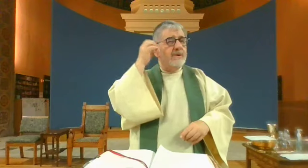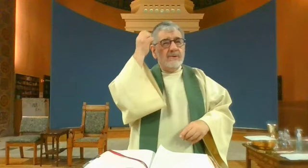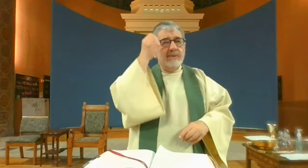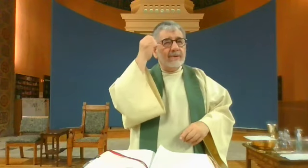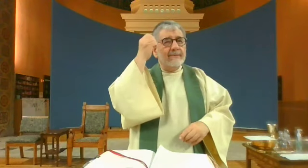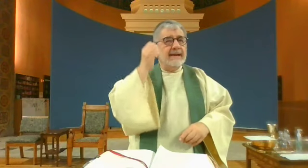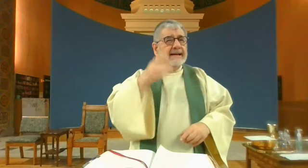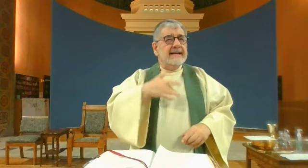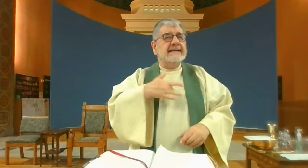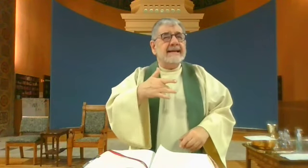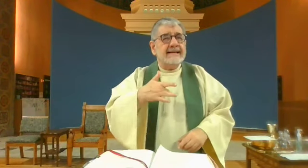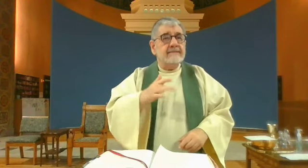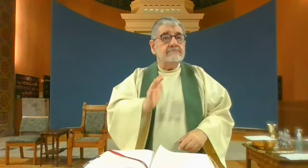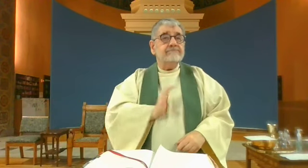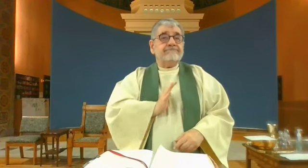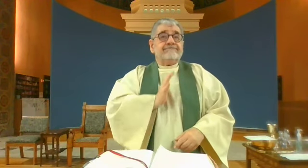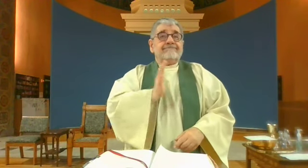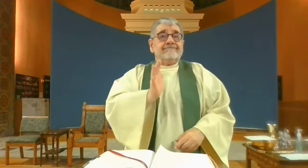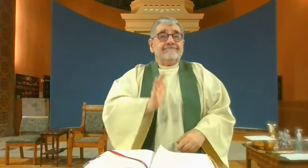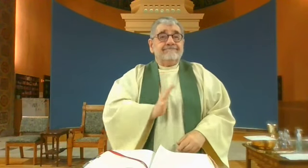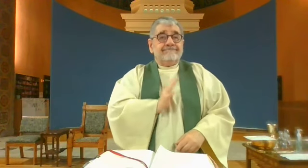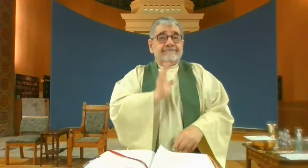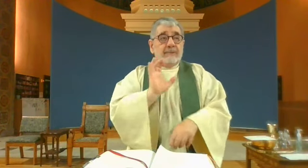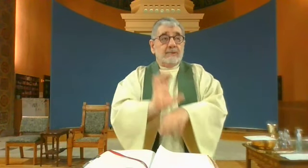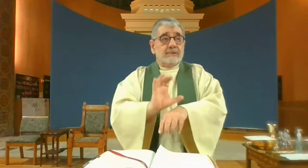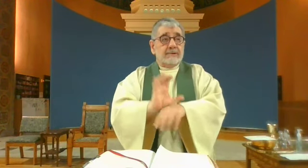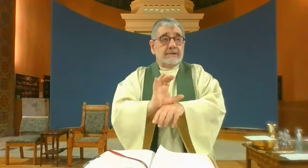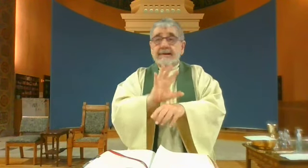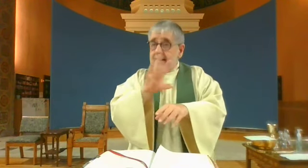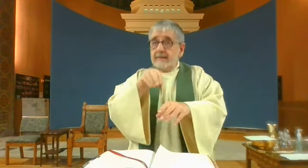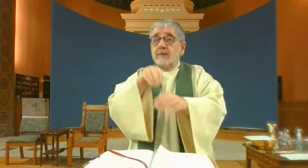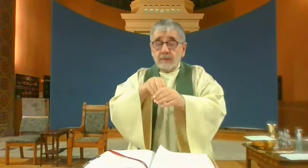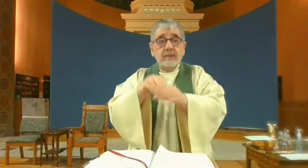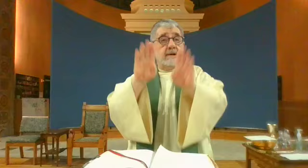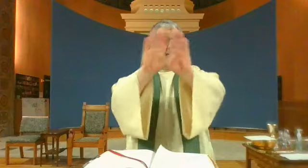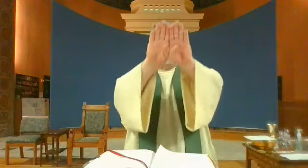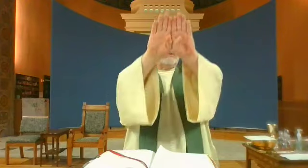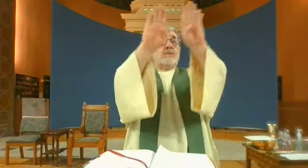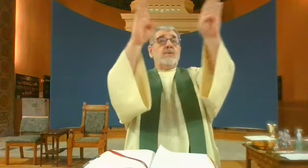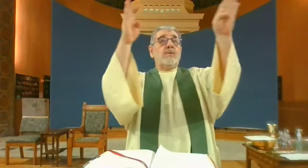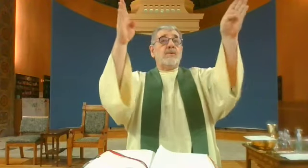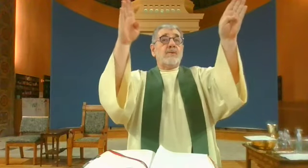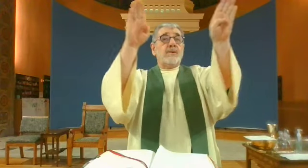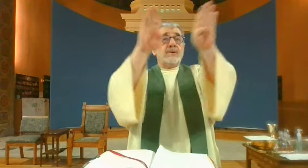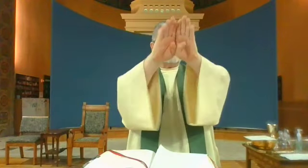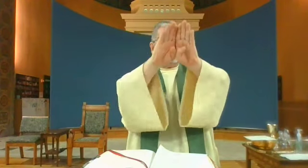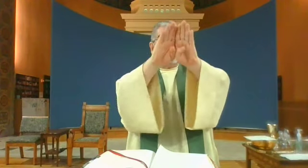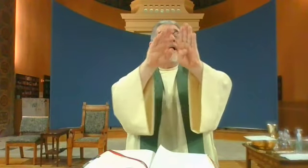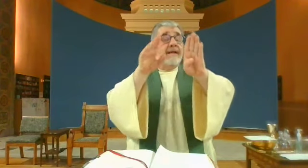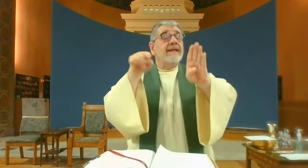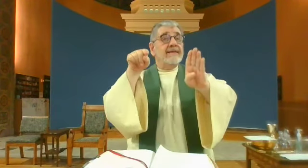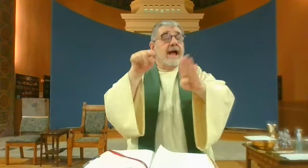You know, in Europe, the churches tend to be very ornate and fancy. Even the doors.